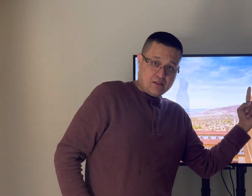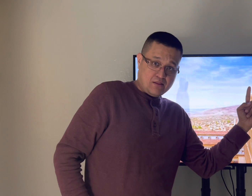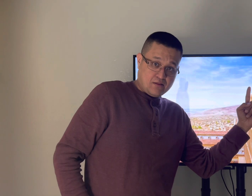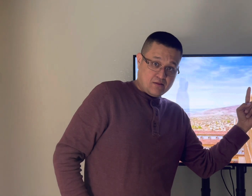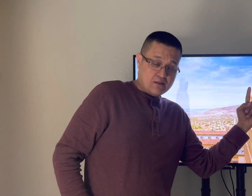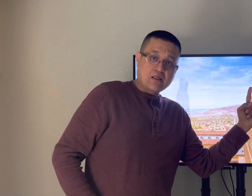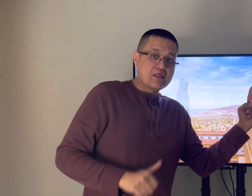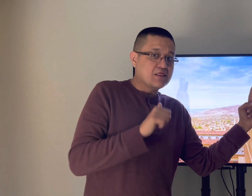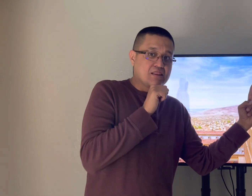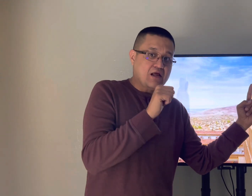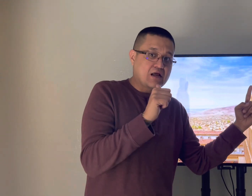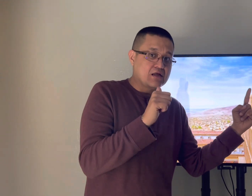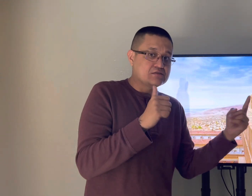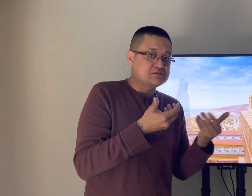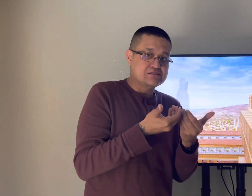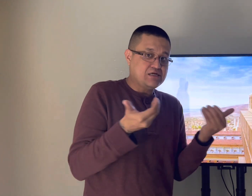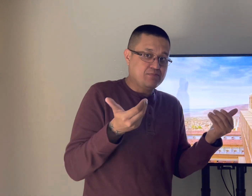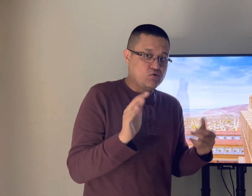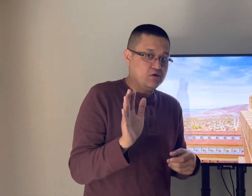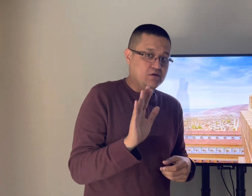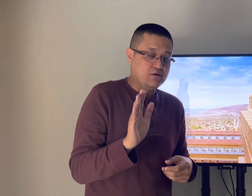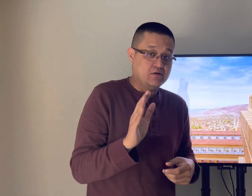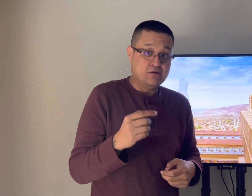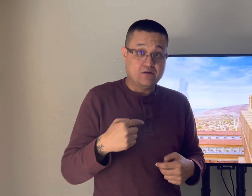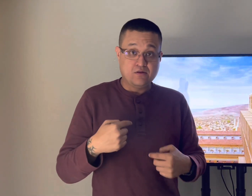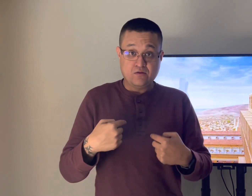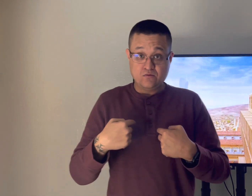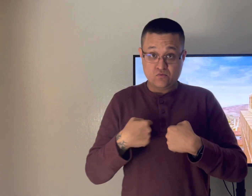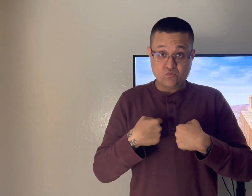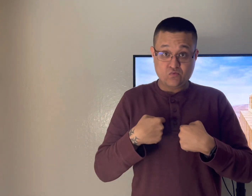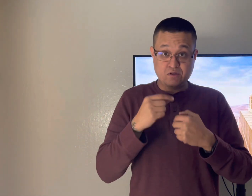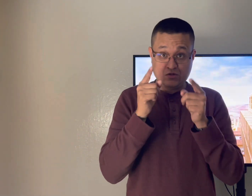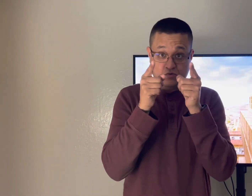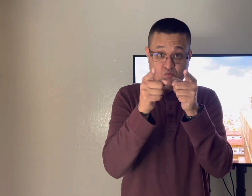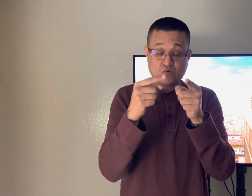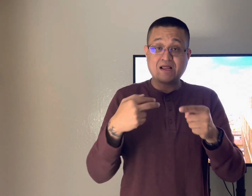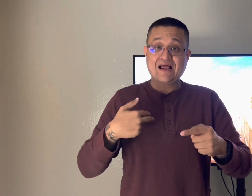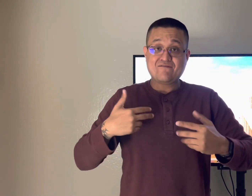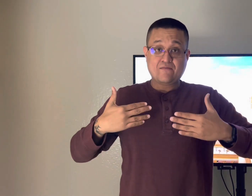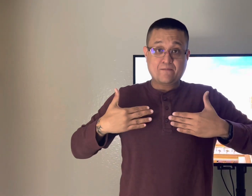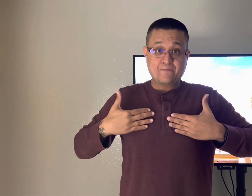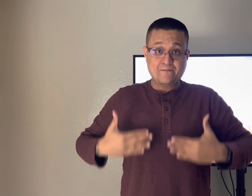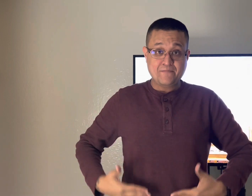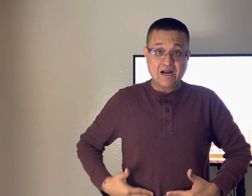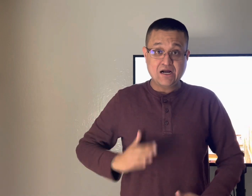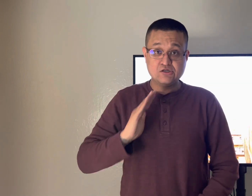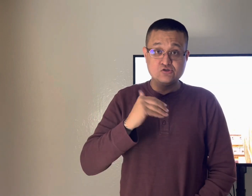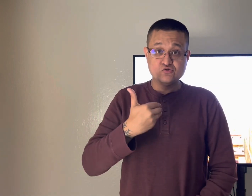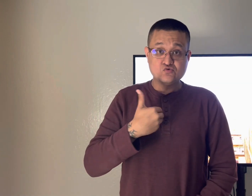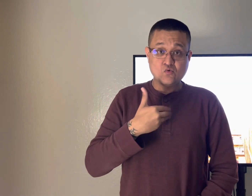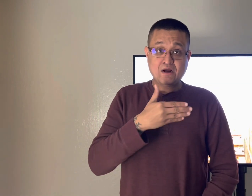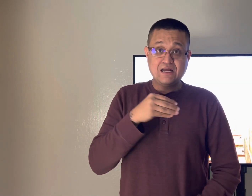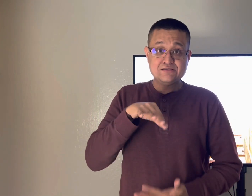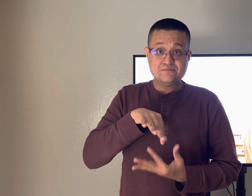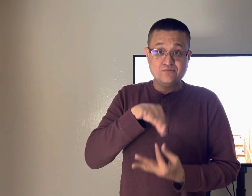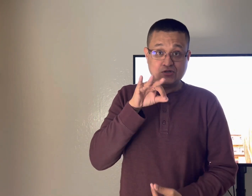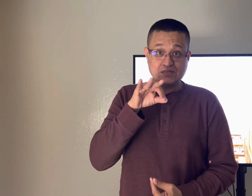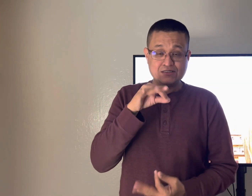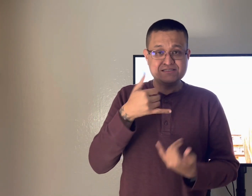had a human body and a soul and the spirit of god he's still one same as you you have a body soul and